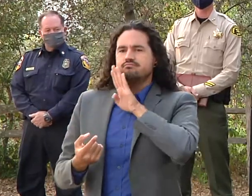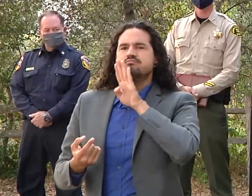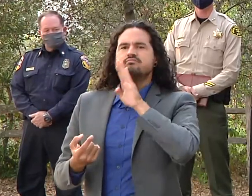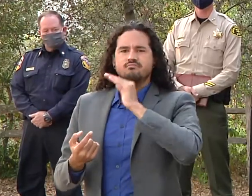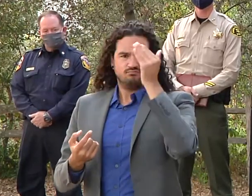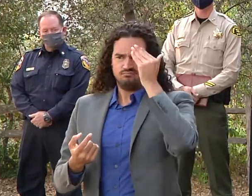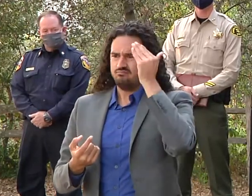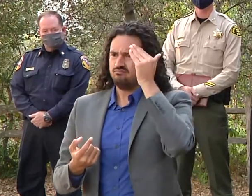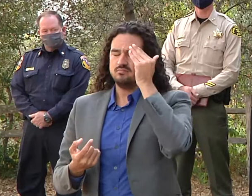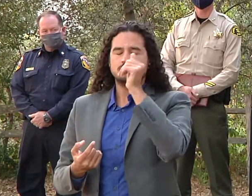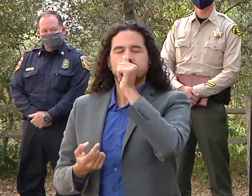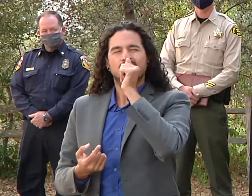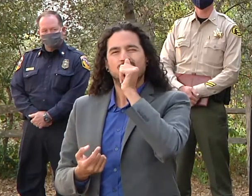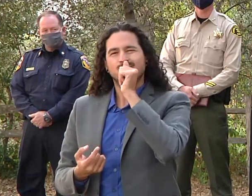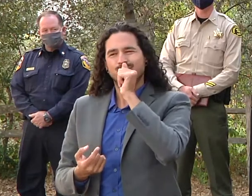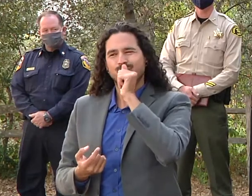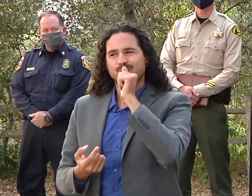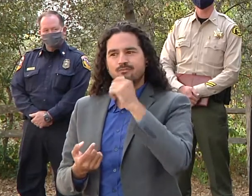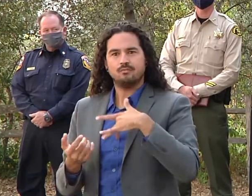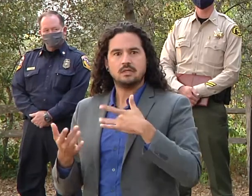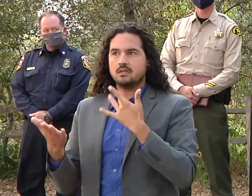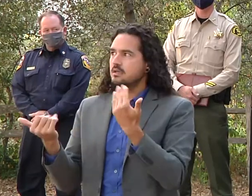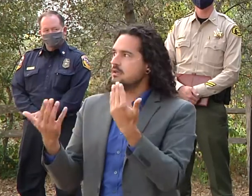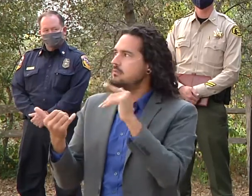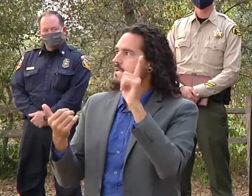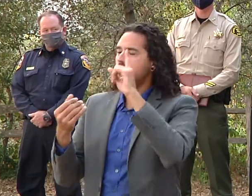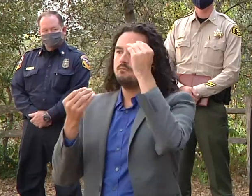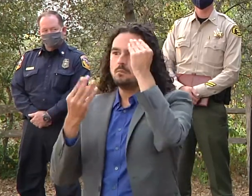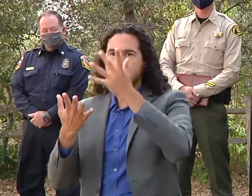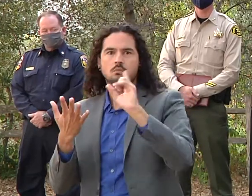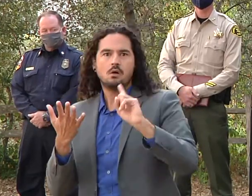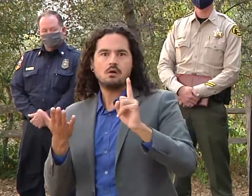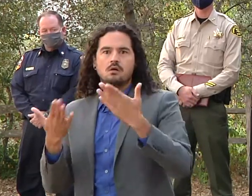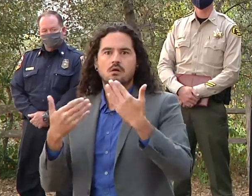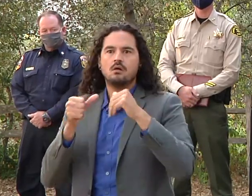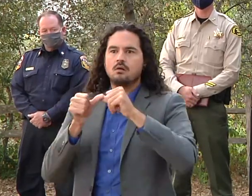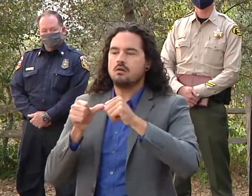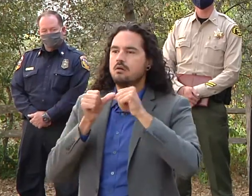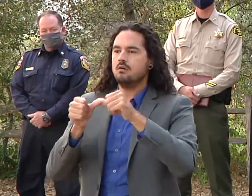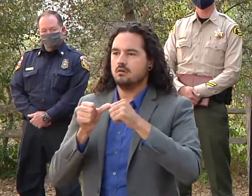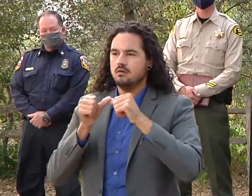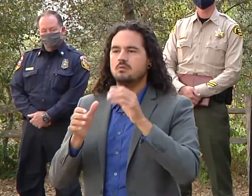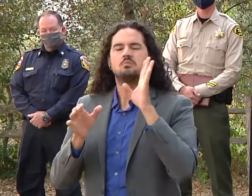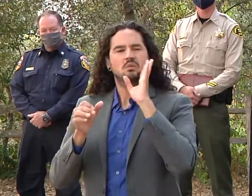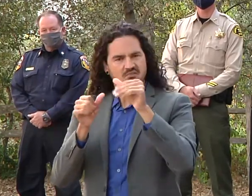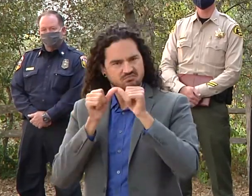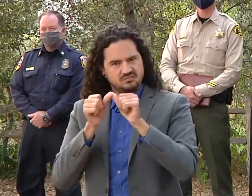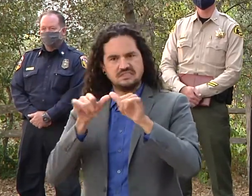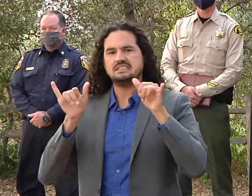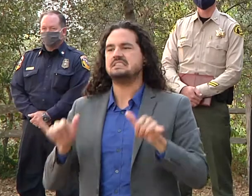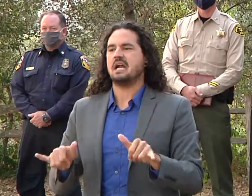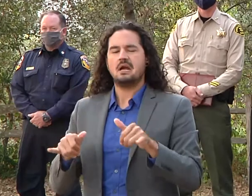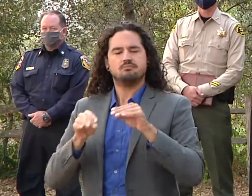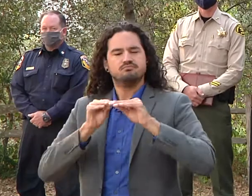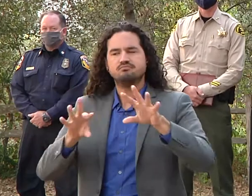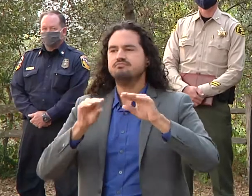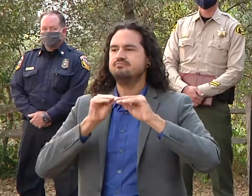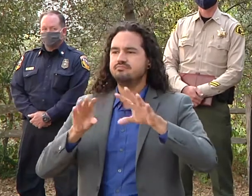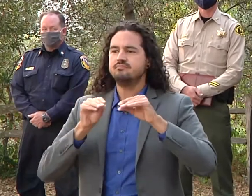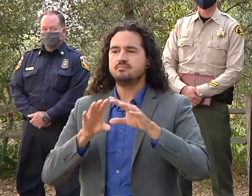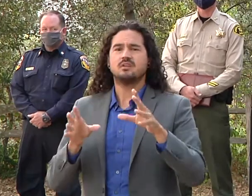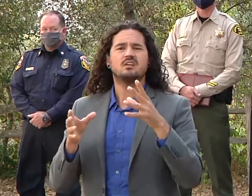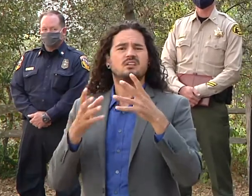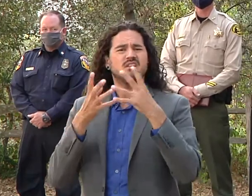like maybe you're not getting a lot of information but we will continue to give you that information you can find a lot of it on our social media pages so